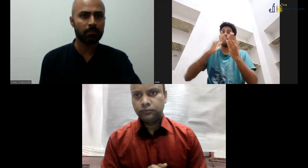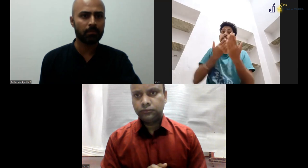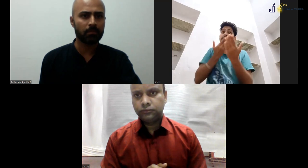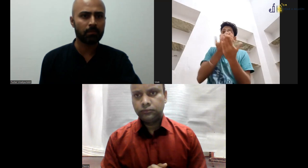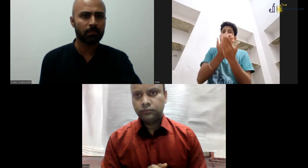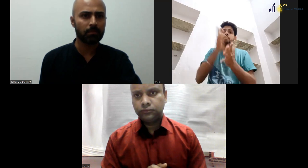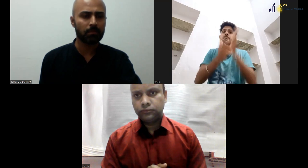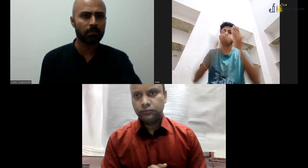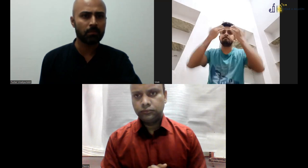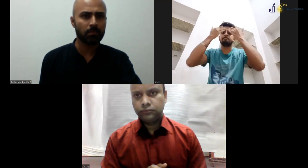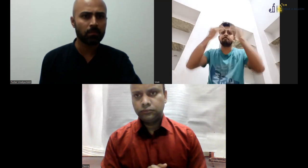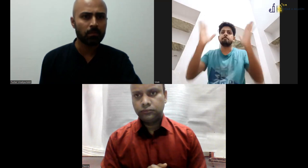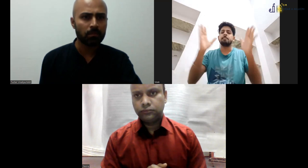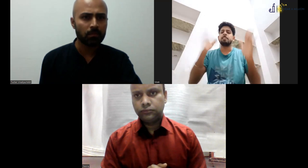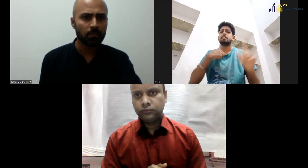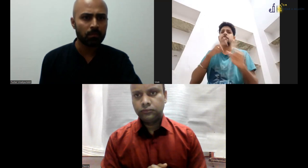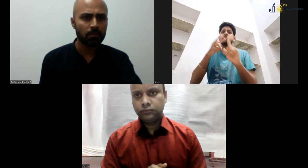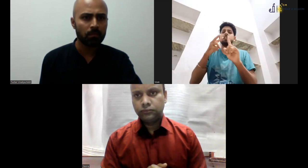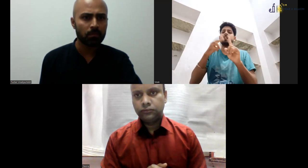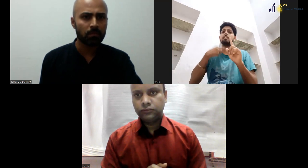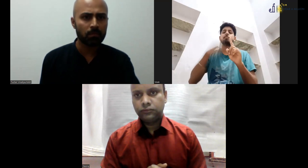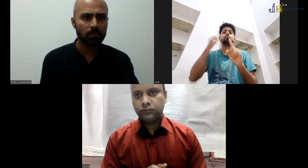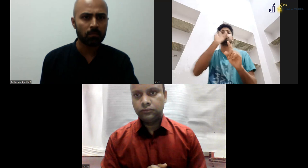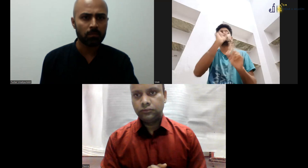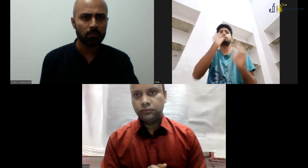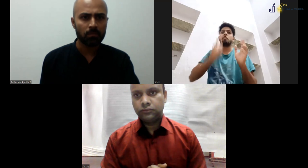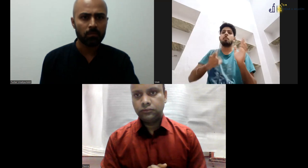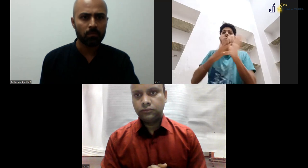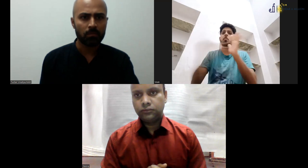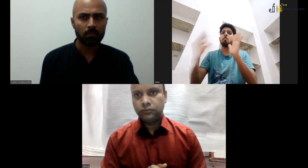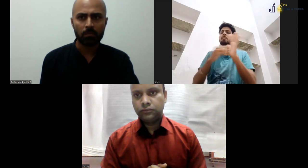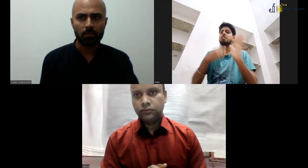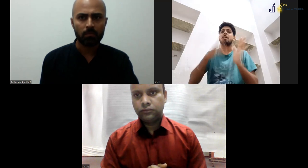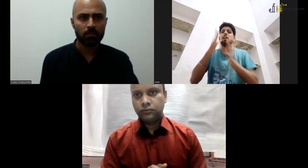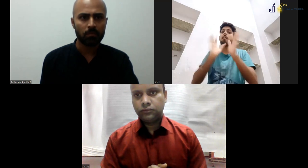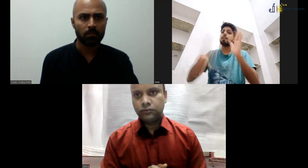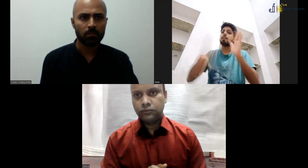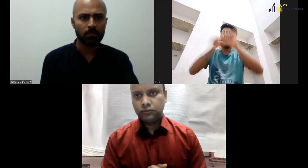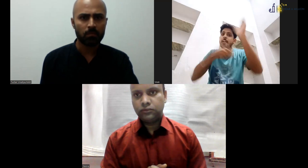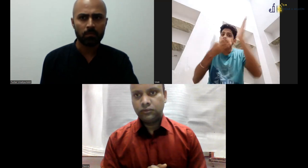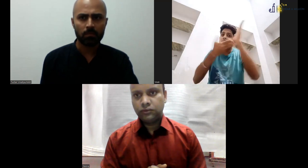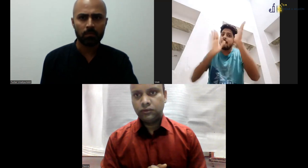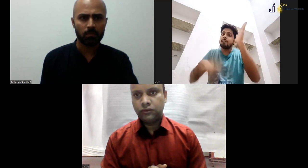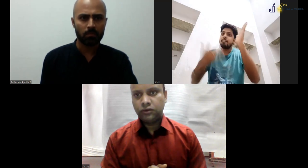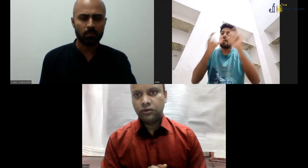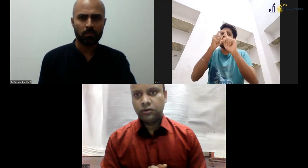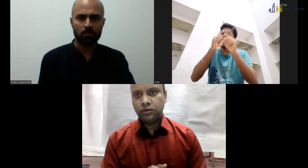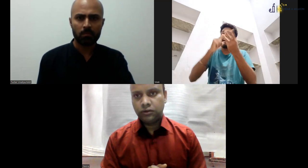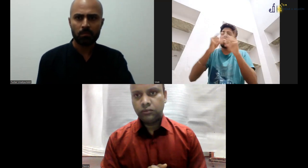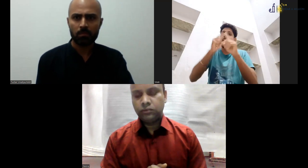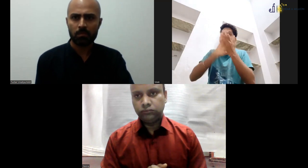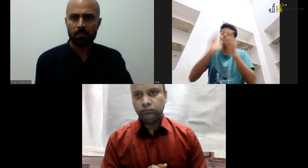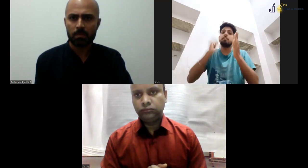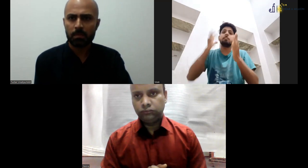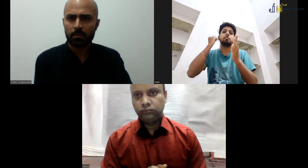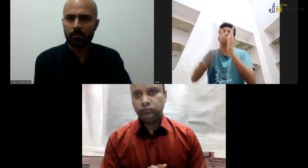So, when the hearing people, are applying for the DHH course and they don't know about the ISL, right? And there are